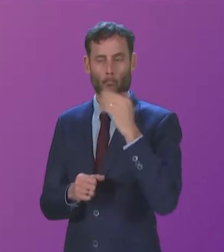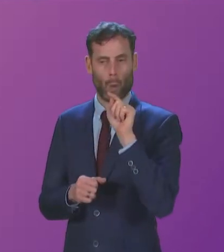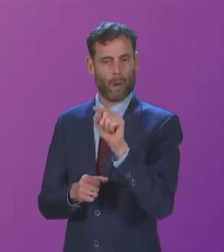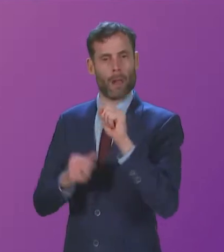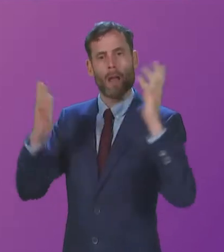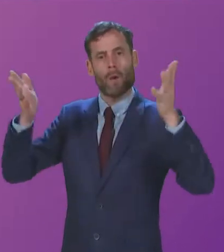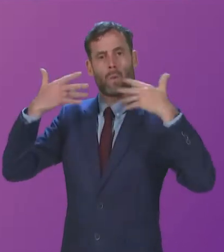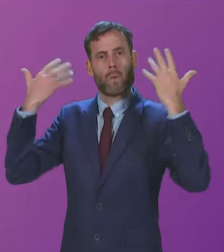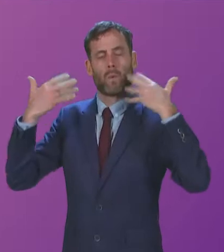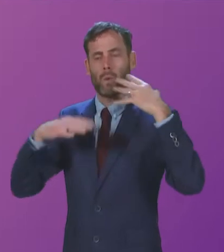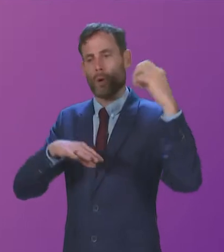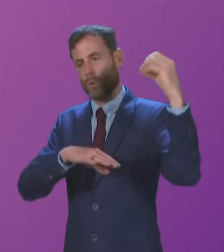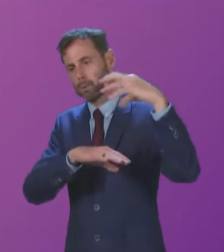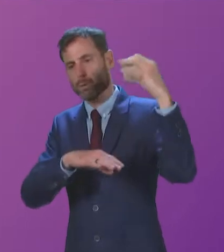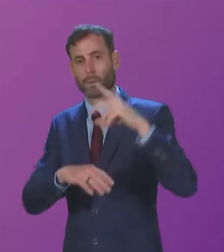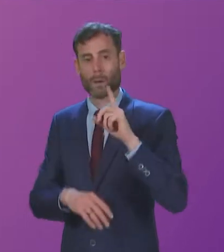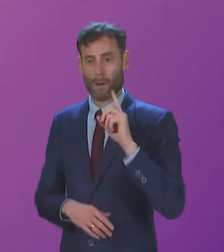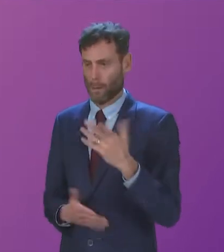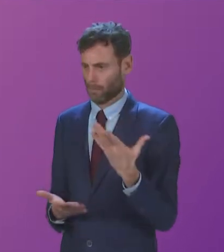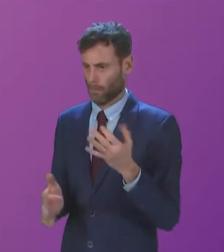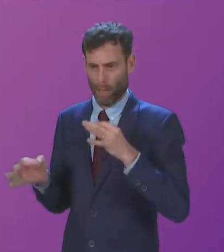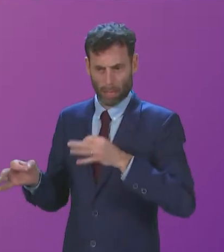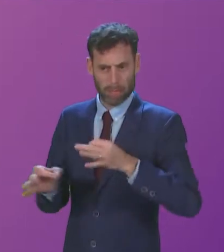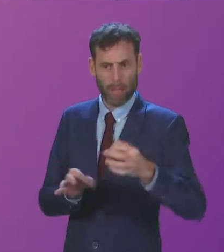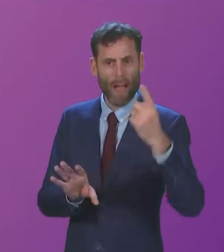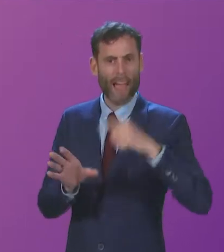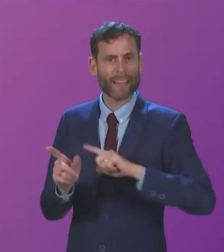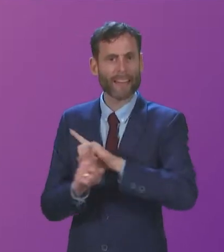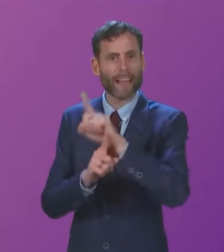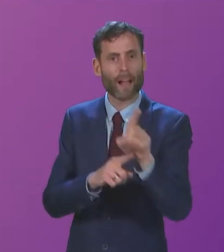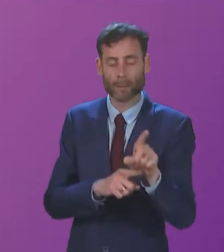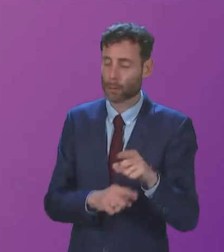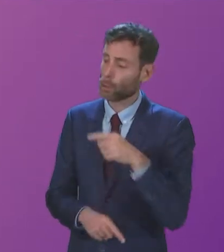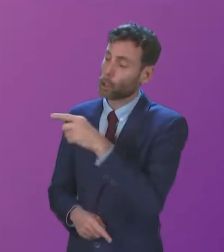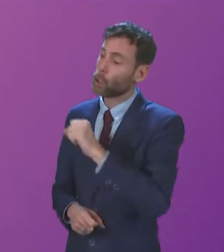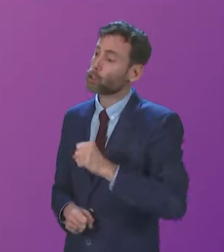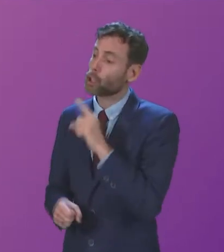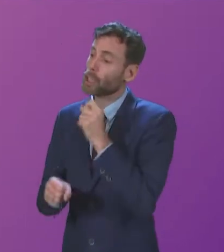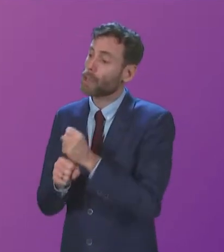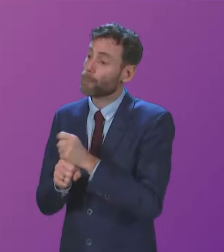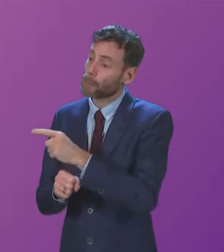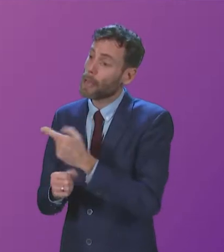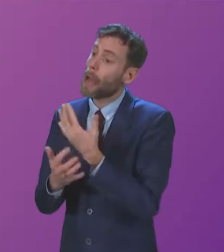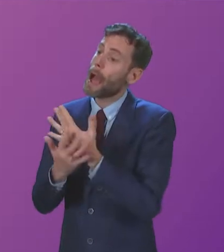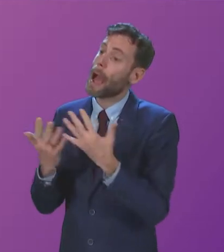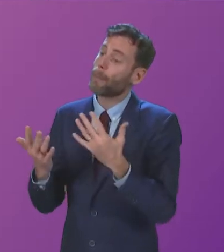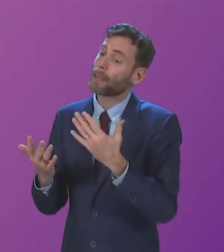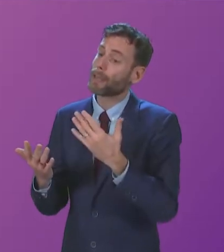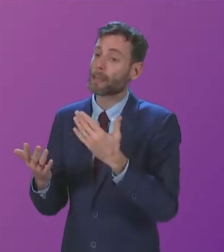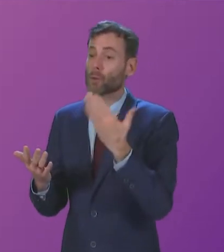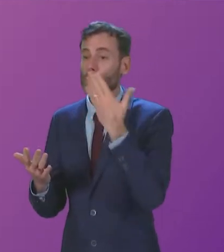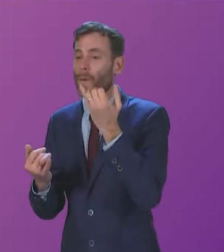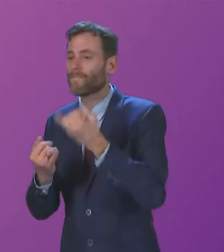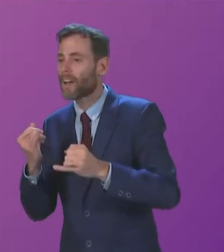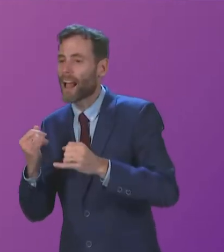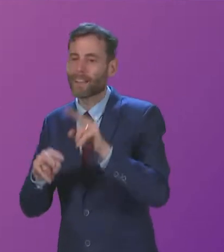now. And yet the Scottish Government still doesn't know how many classrooms failed at the inspection. Children are again this winter being advised to wear coats